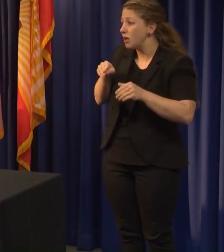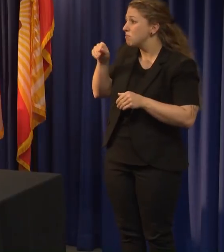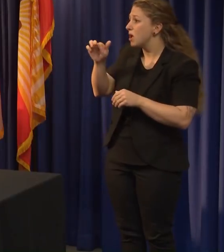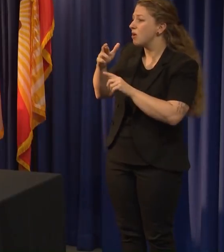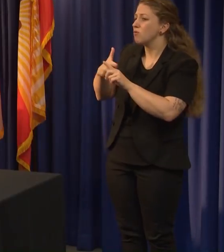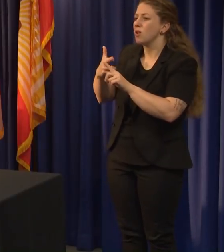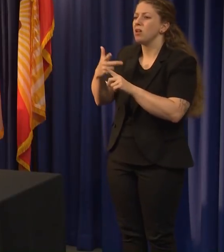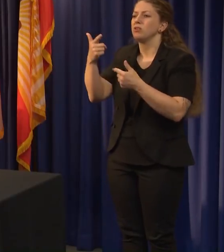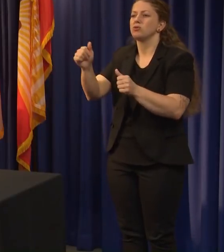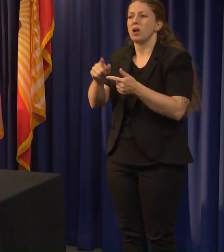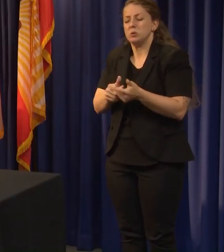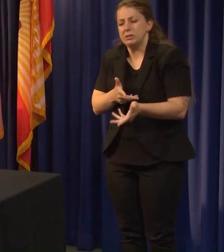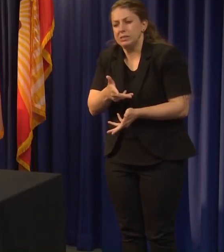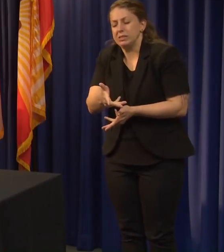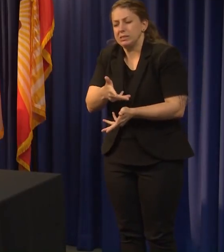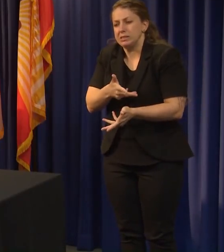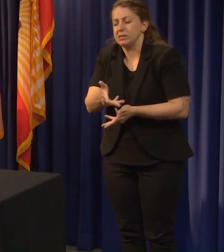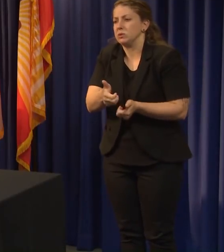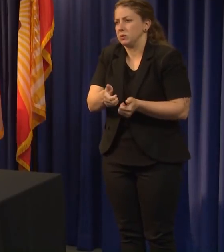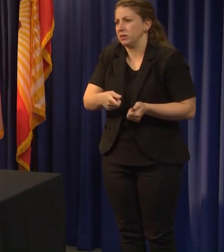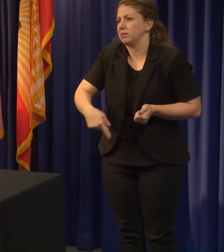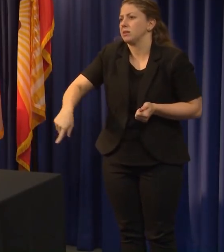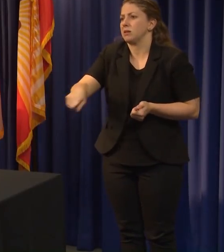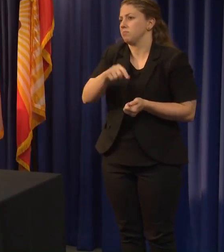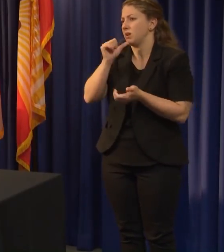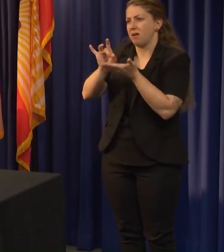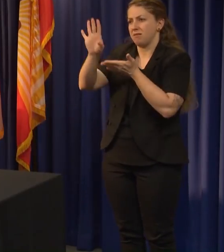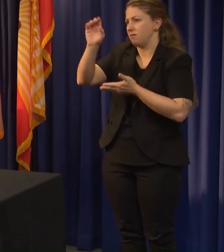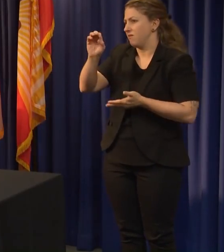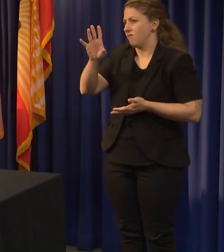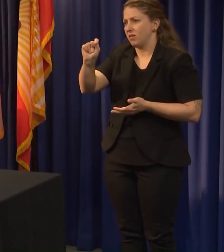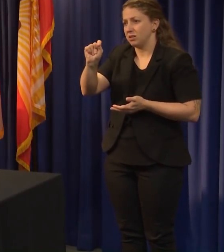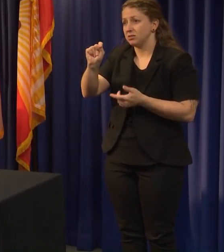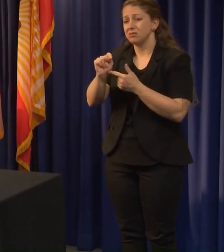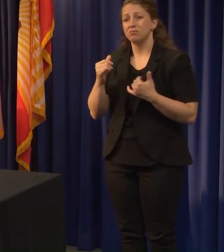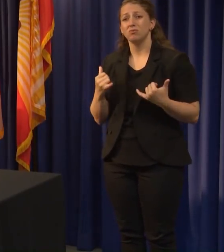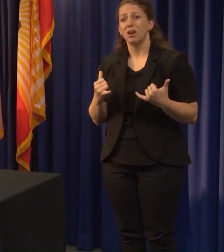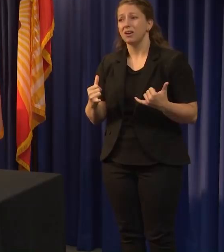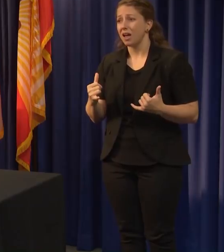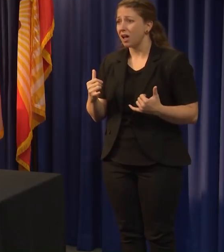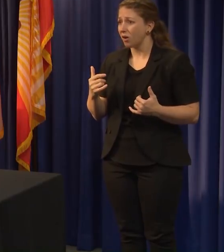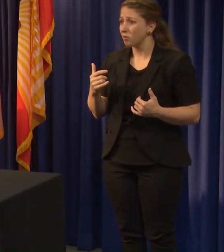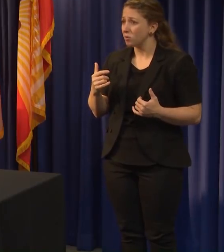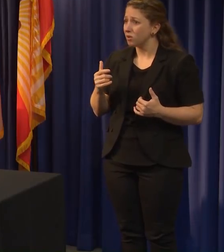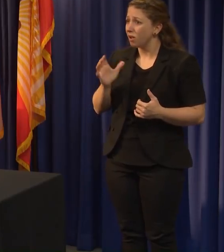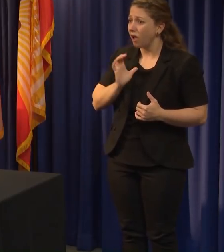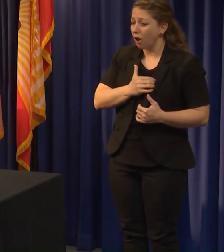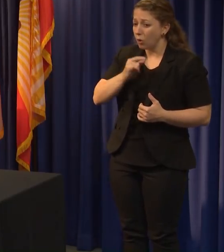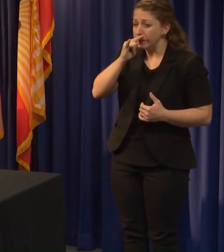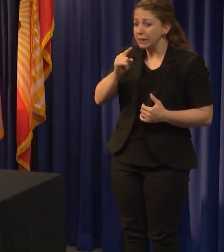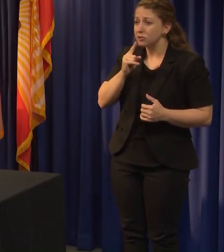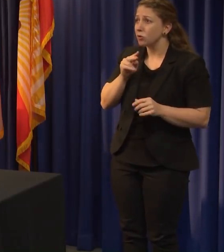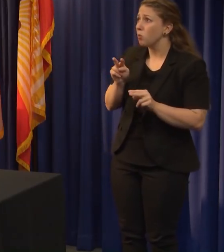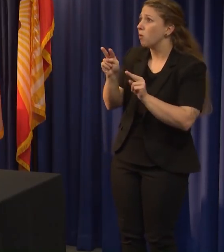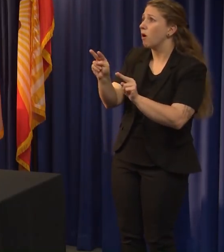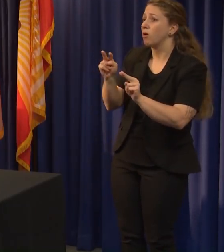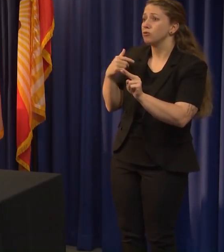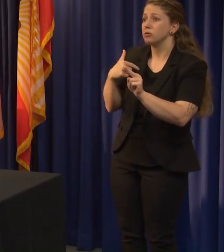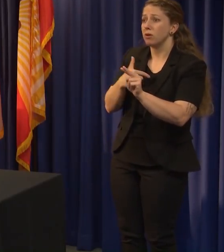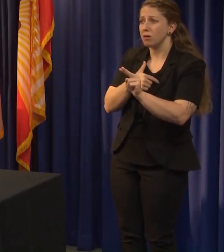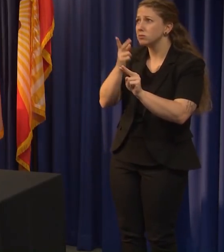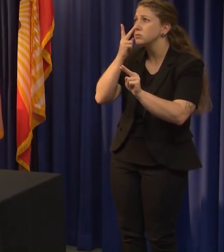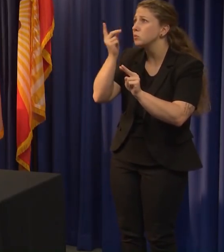remarks, our kids are watching. This is a time we must all come together and be that idea that is one city, one